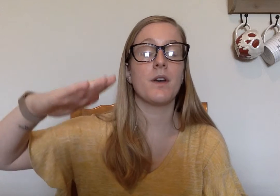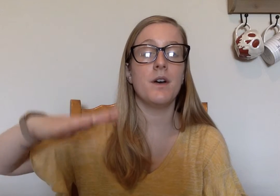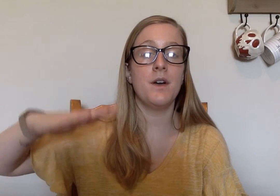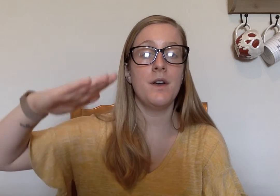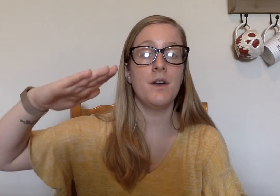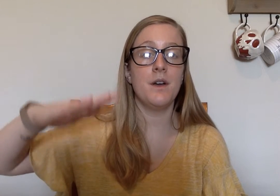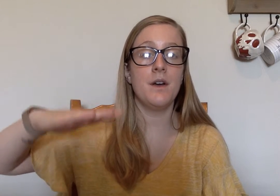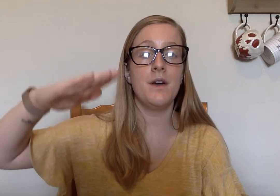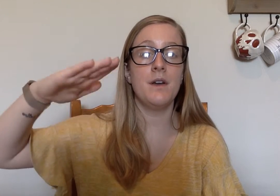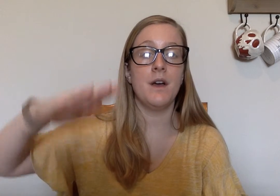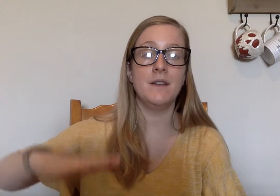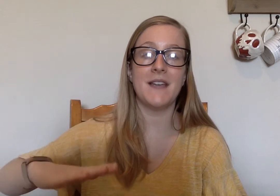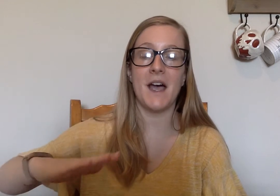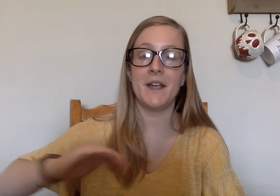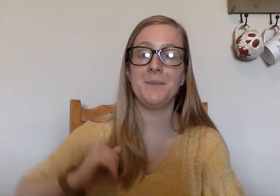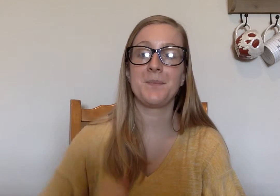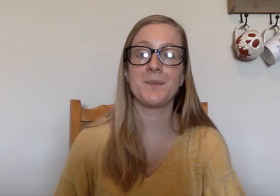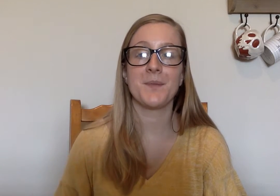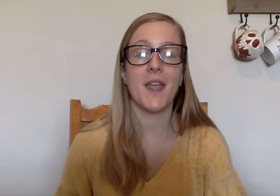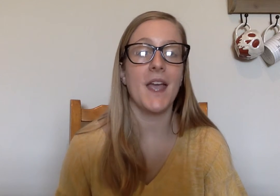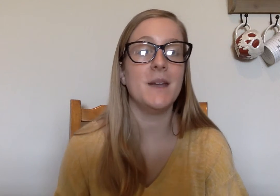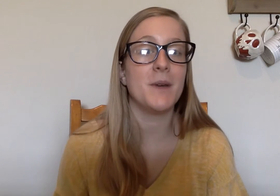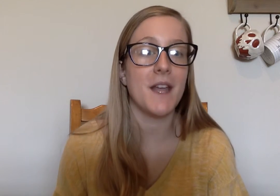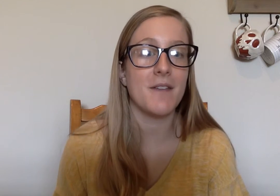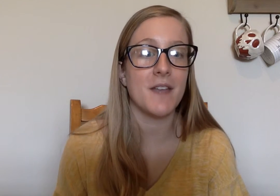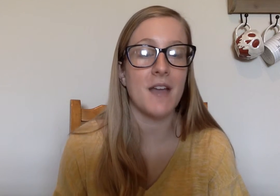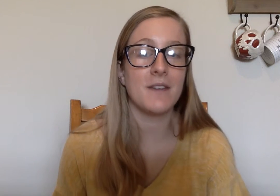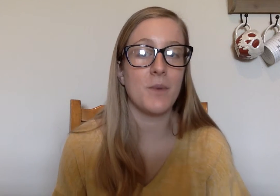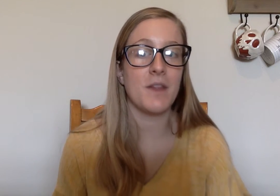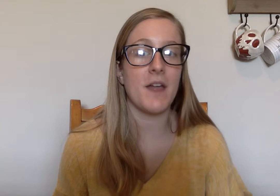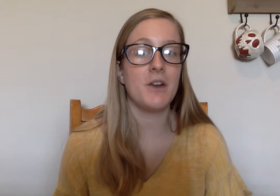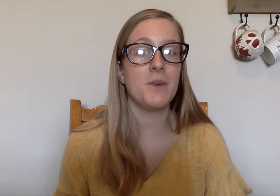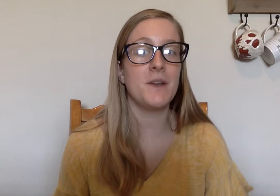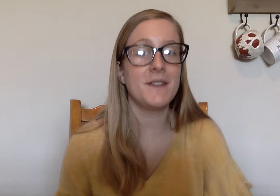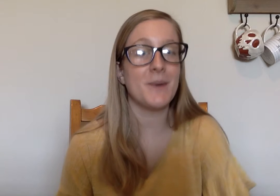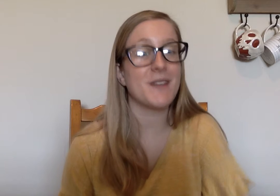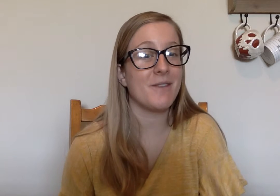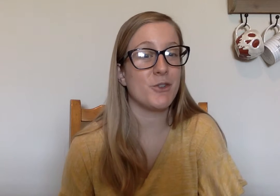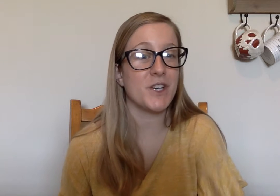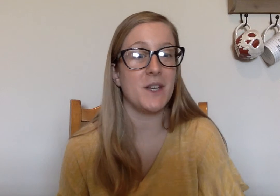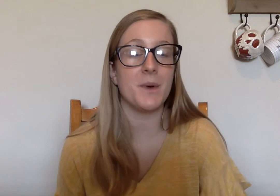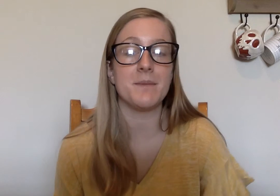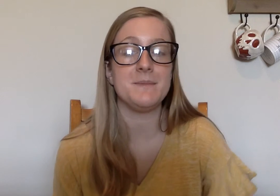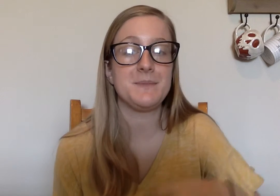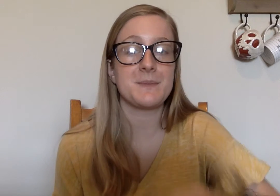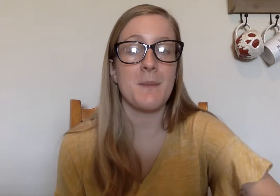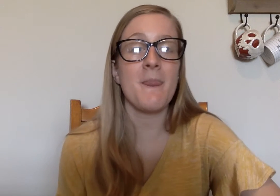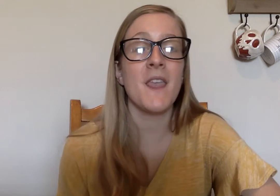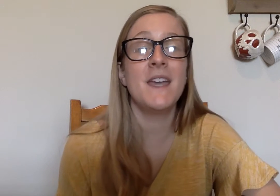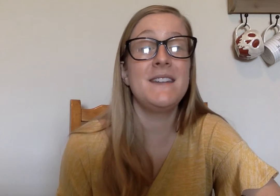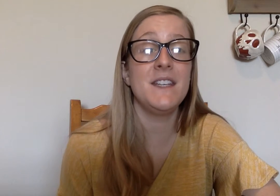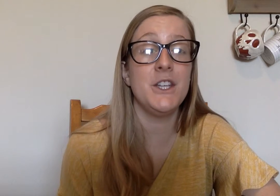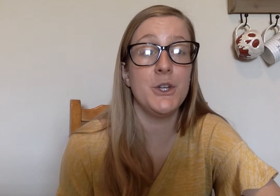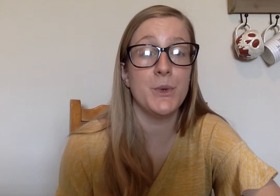Uh, uh, untie. Anybody have a guess of what letter it was? That was kind of a tricky one. It's a U.